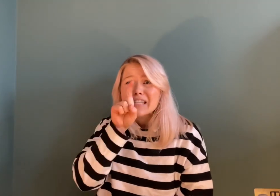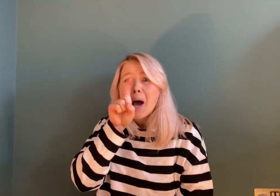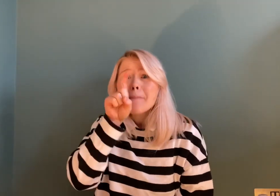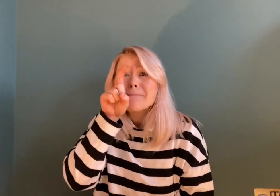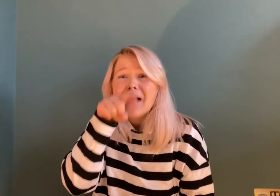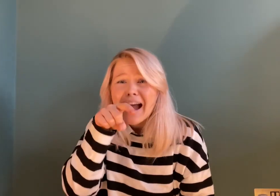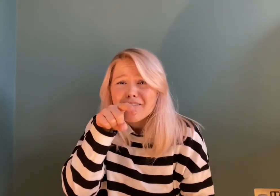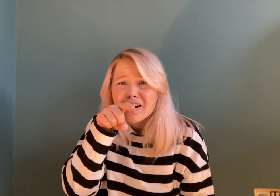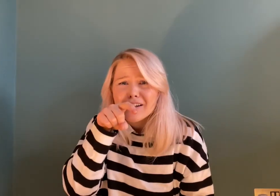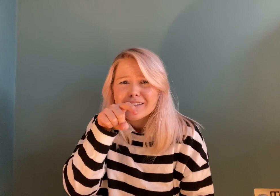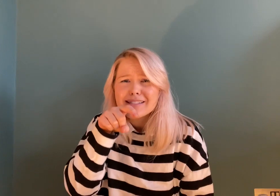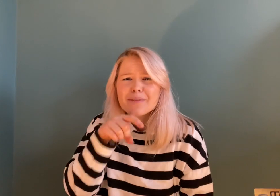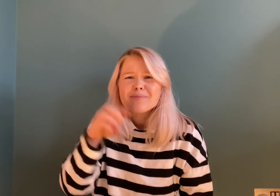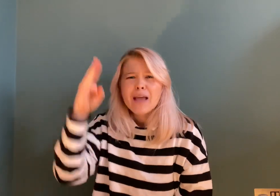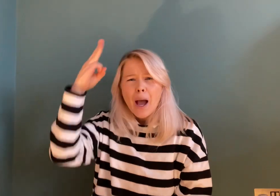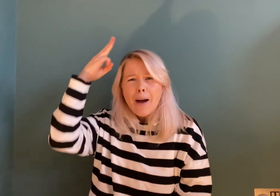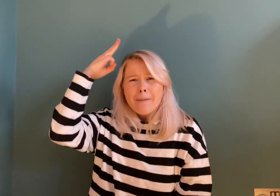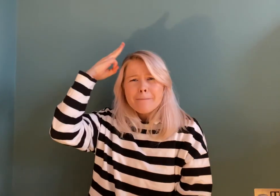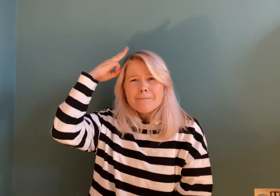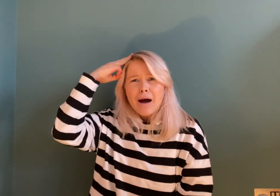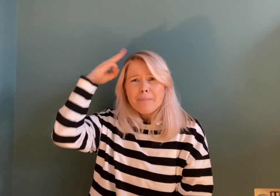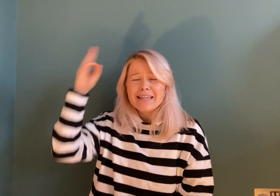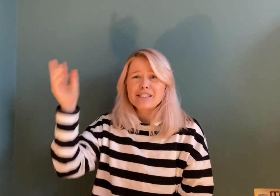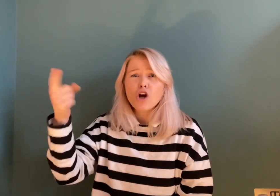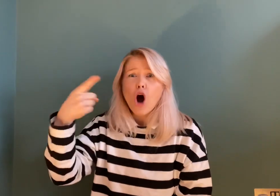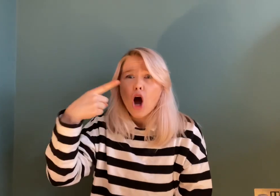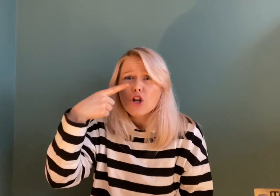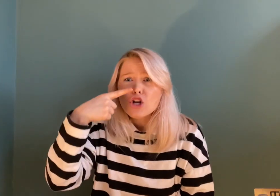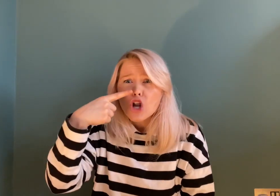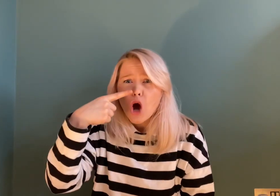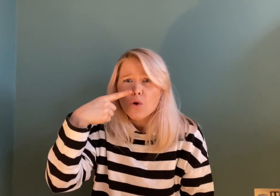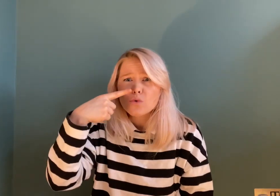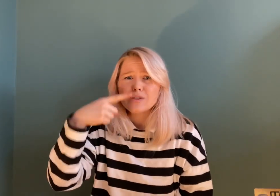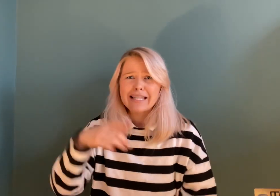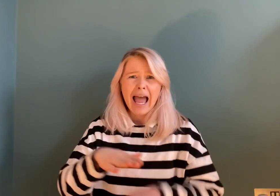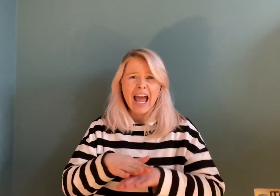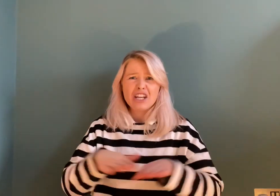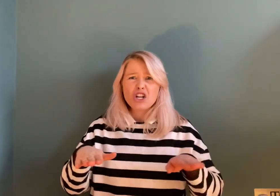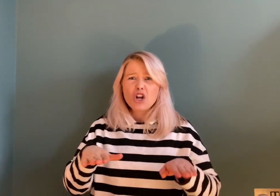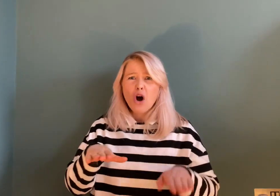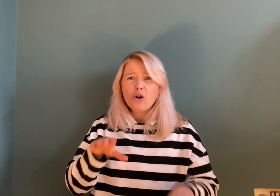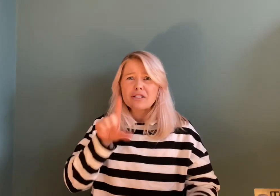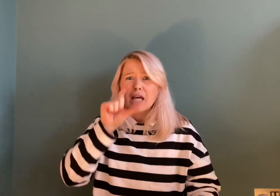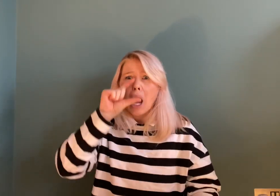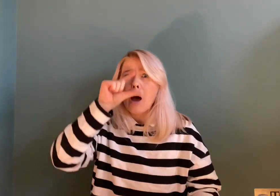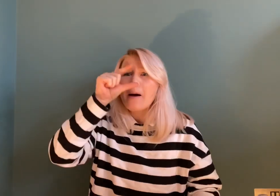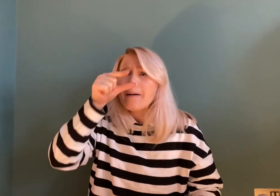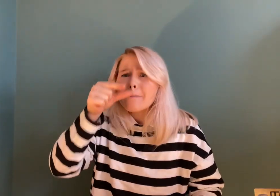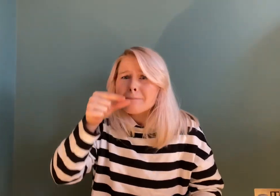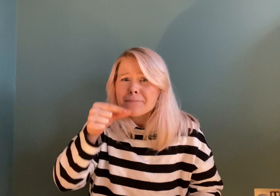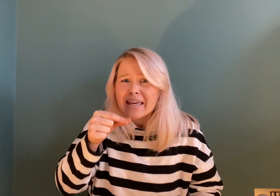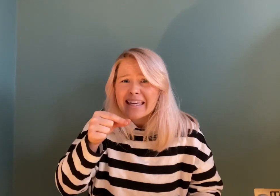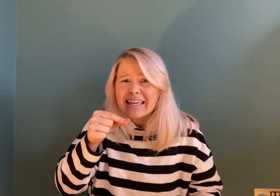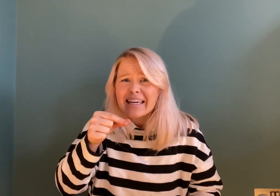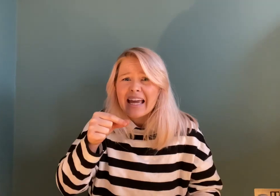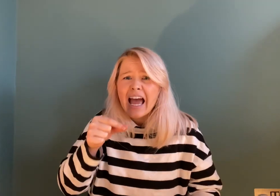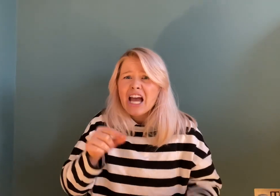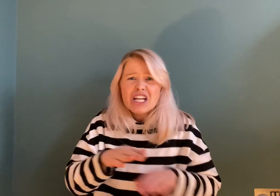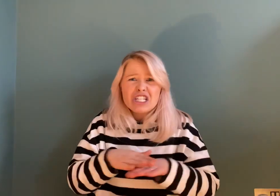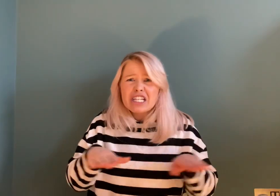a parrot. Mummy's got a nose and not a beak. She